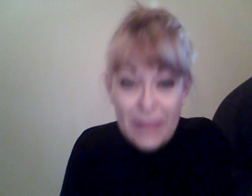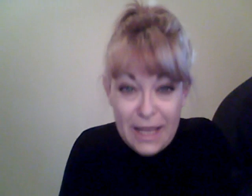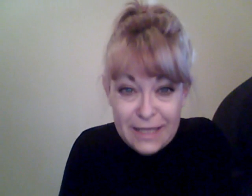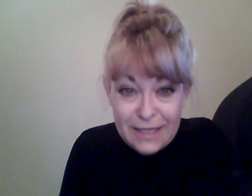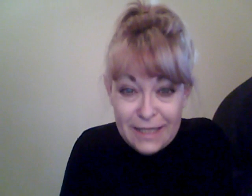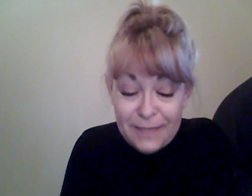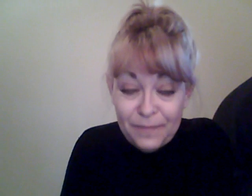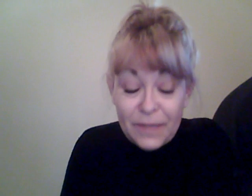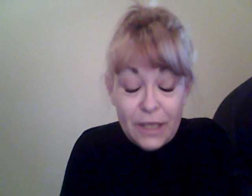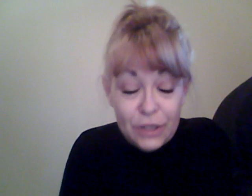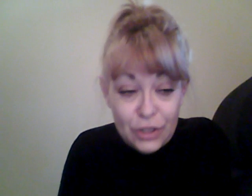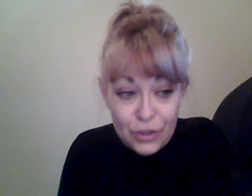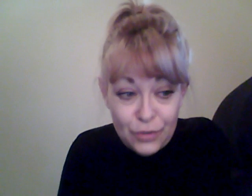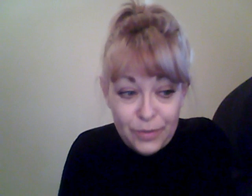lazy and stupid.